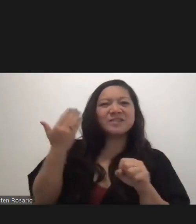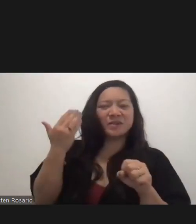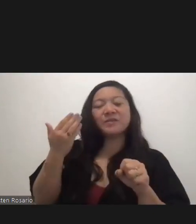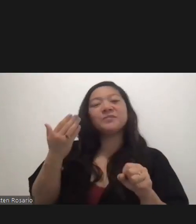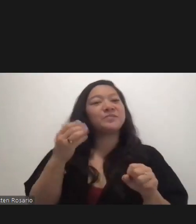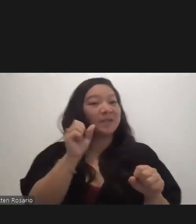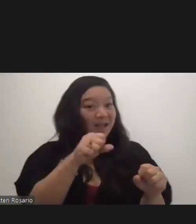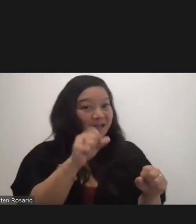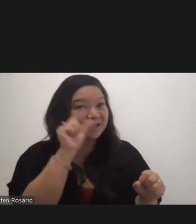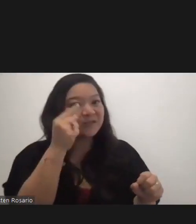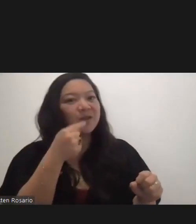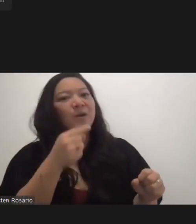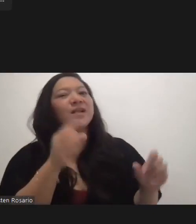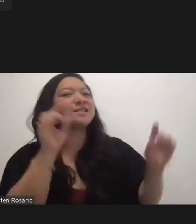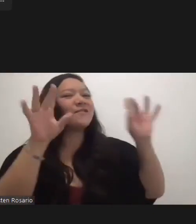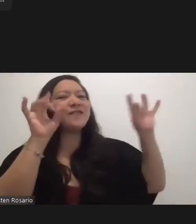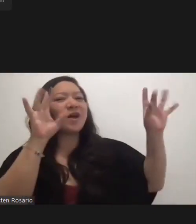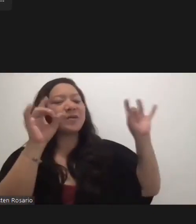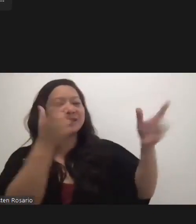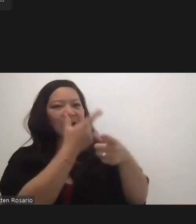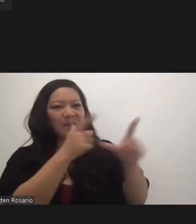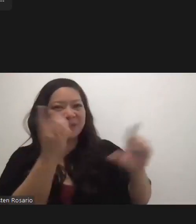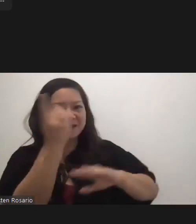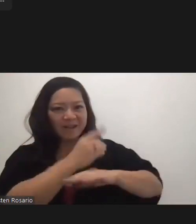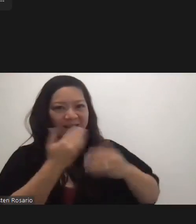we are. Great. Thank you.